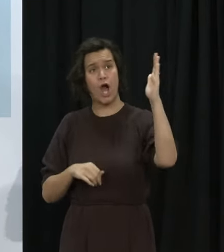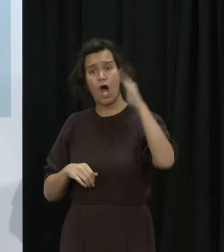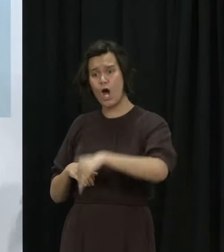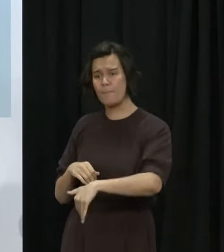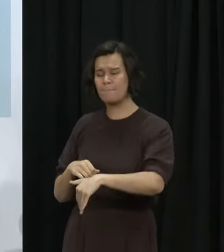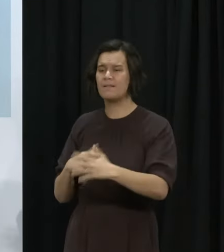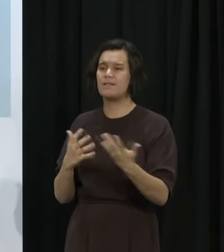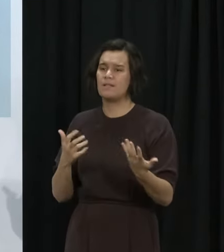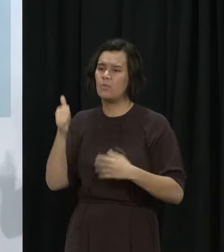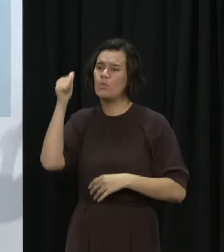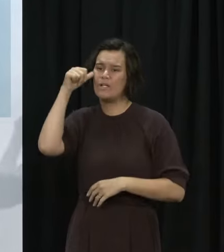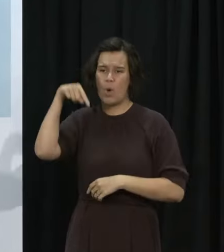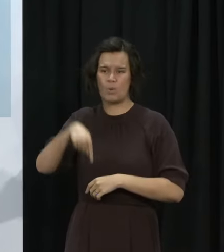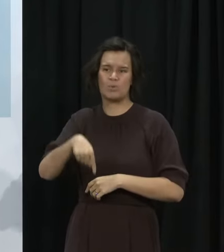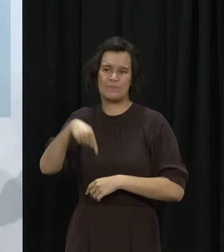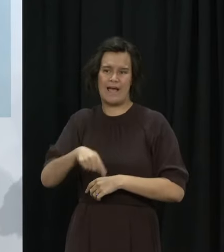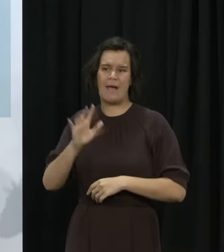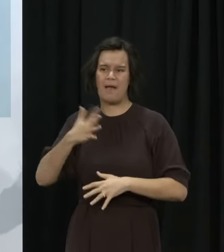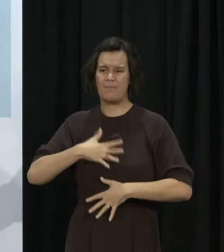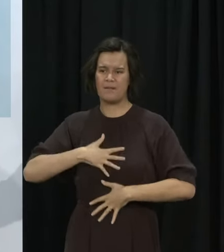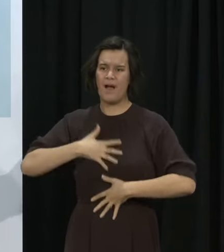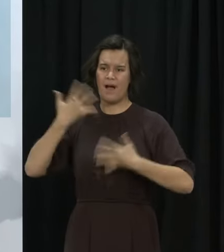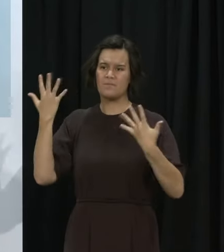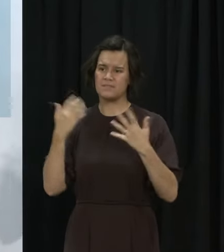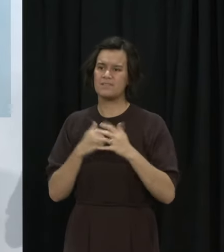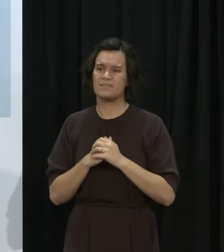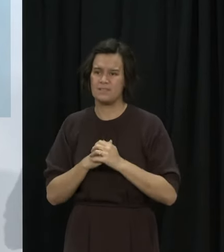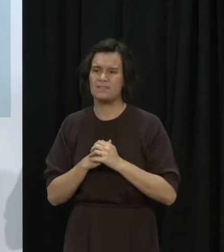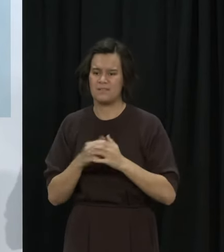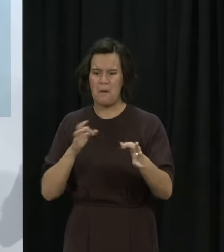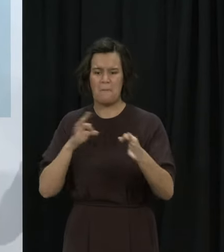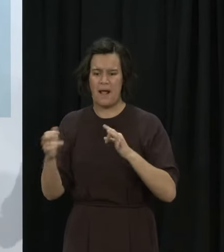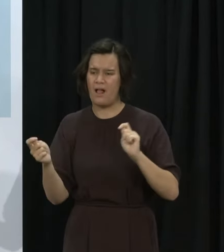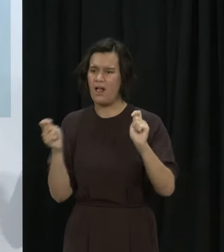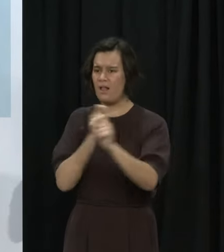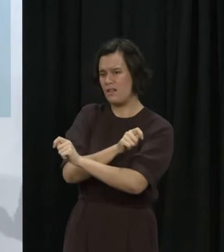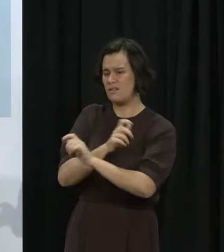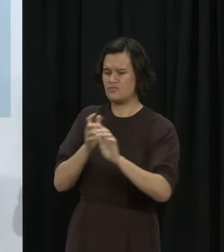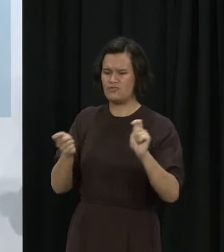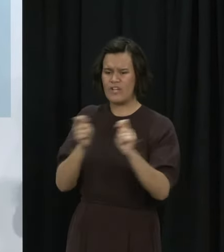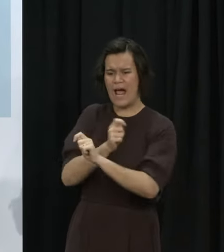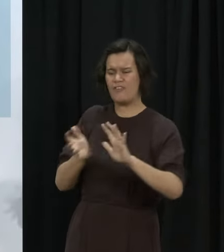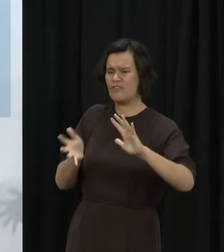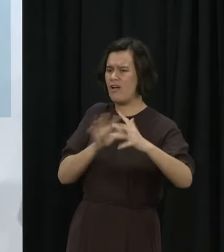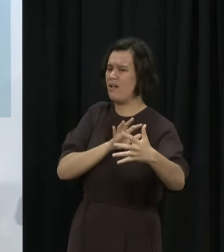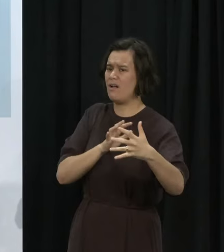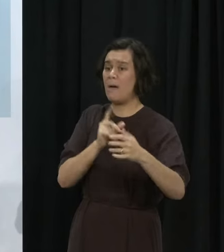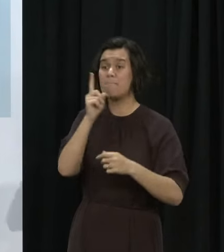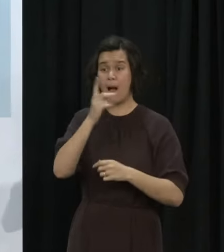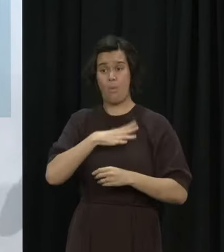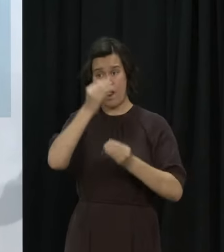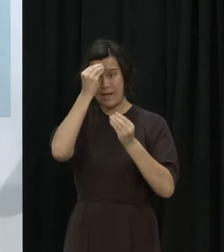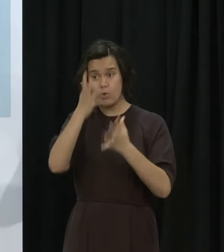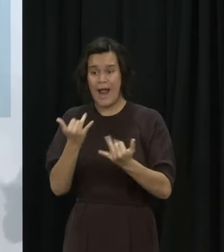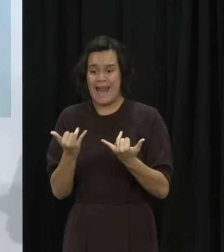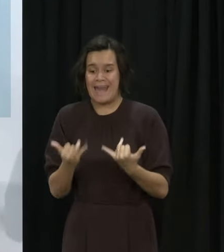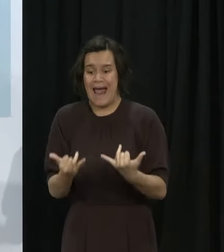it's important to set these changes out as clearly as we can, as early as we can, so that people do have time to consider their plans.